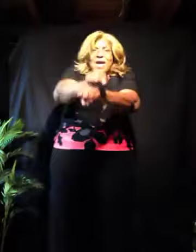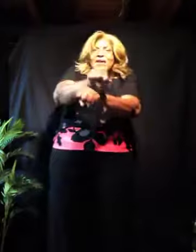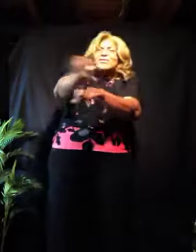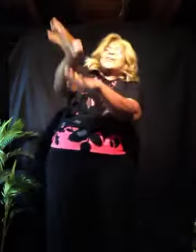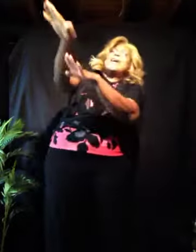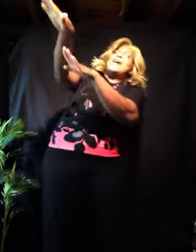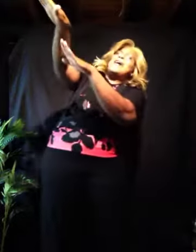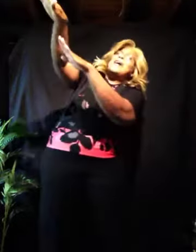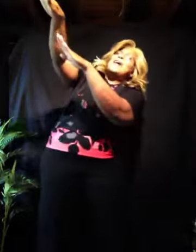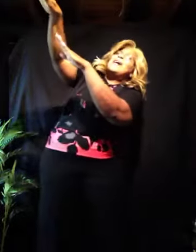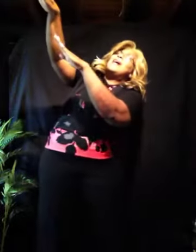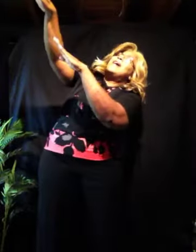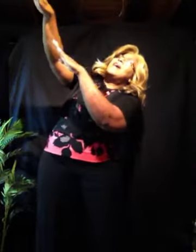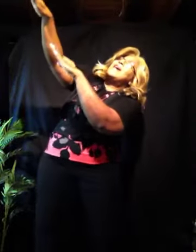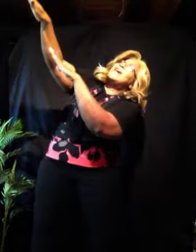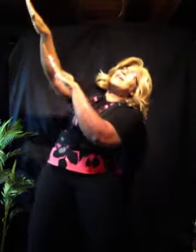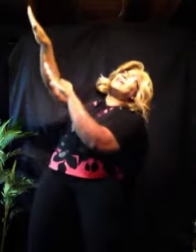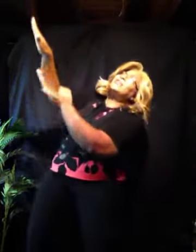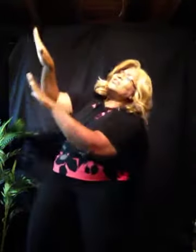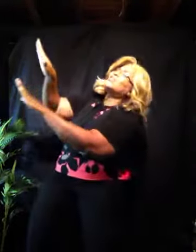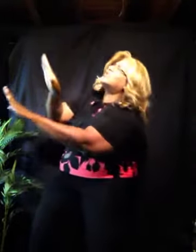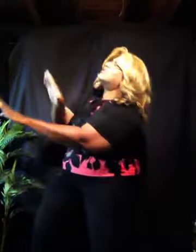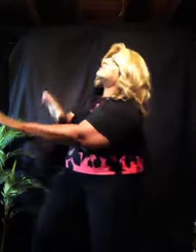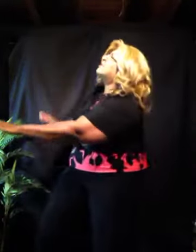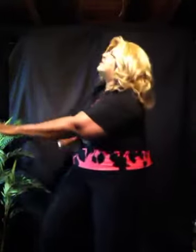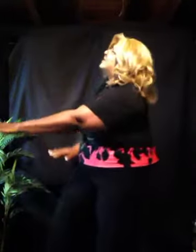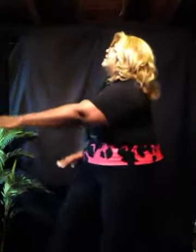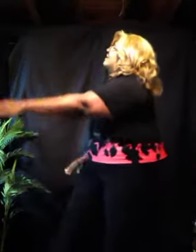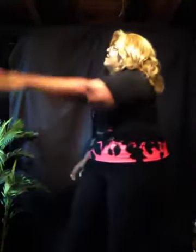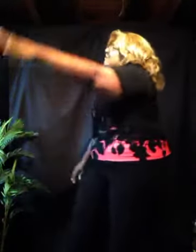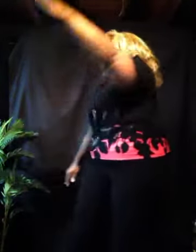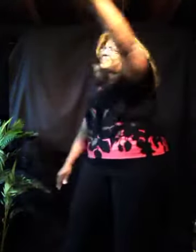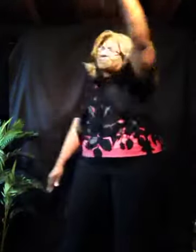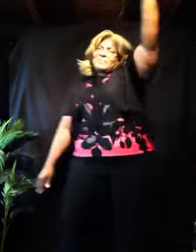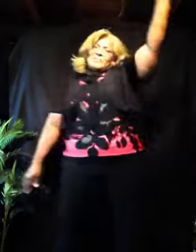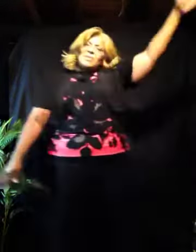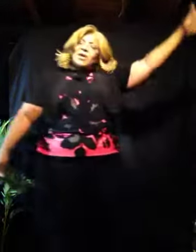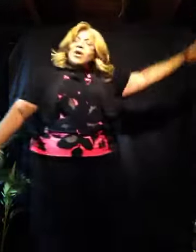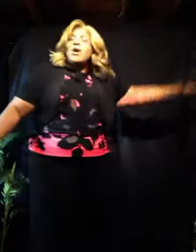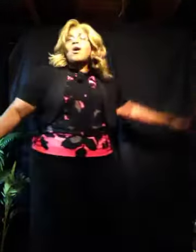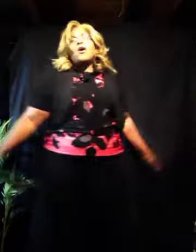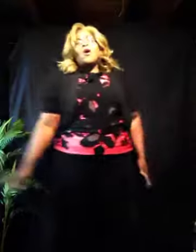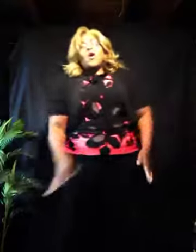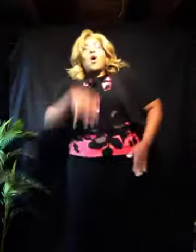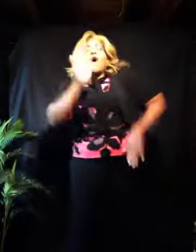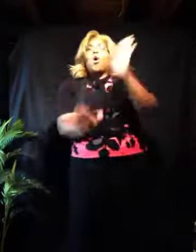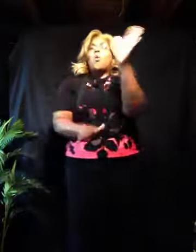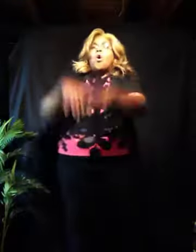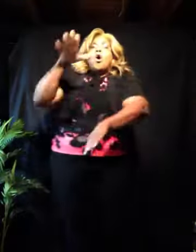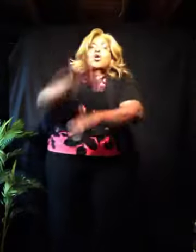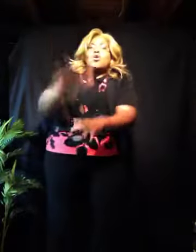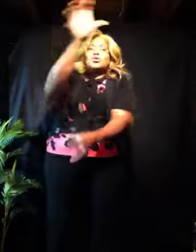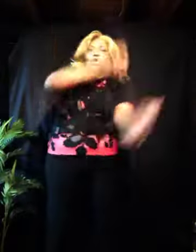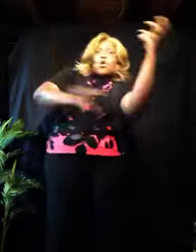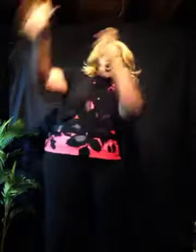mountains You've raised me up to what good stories see I am strong